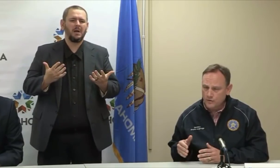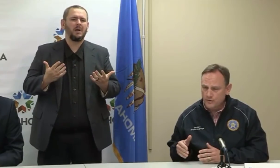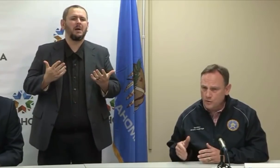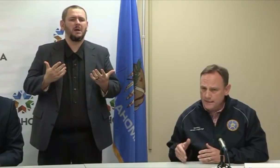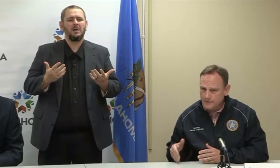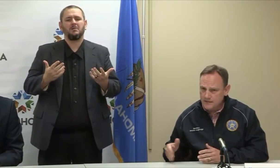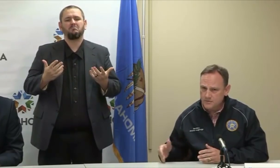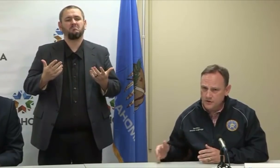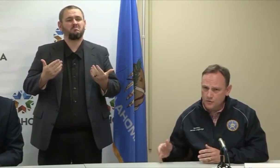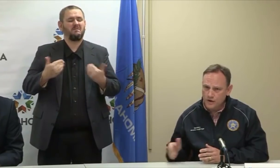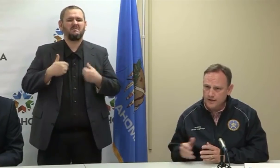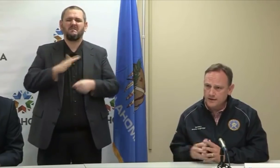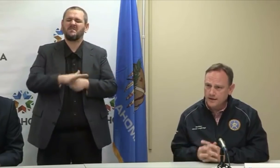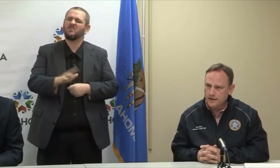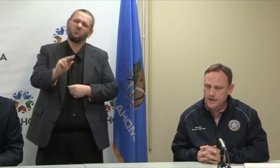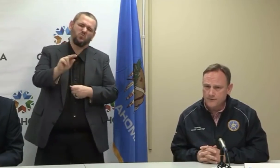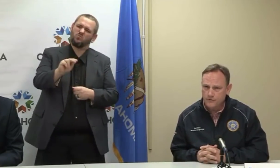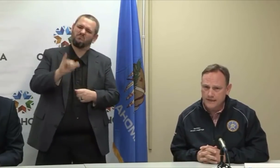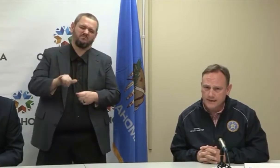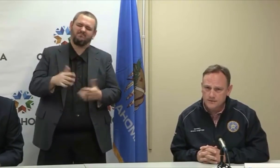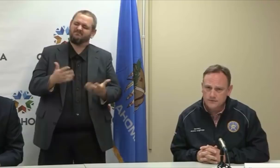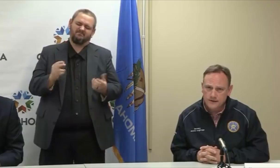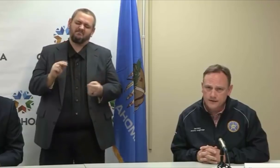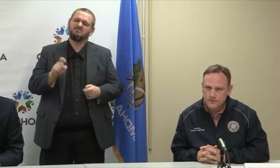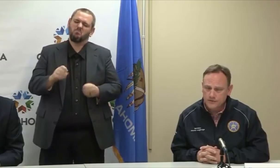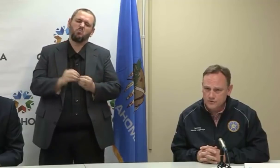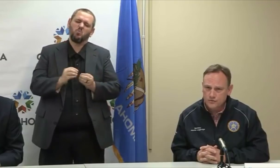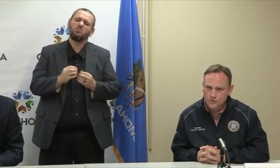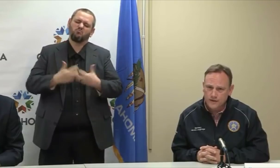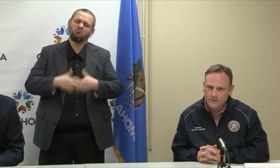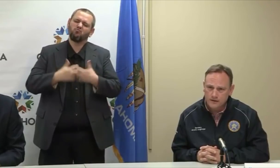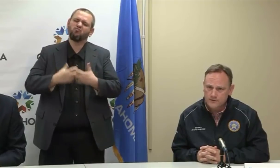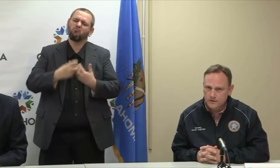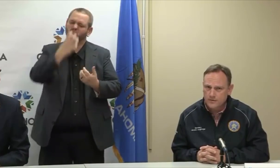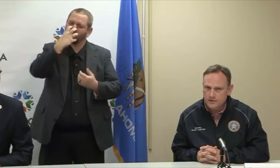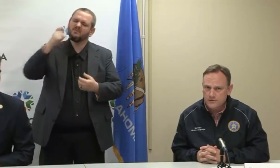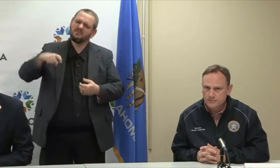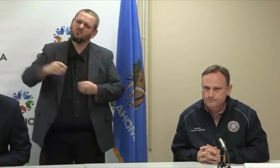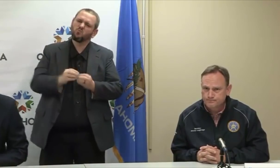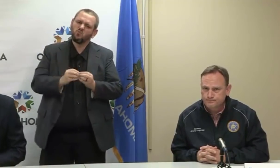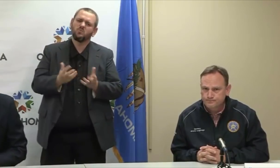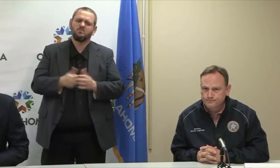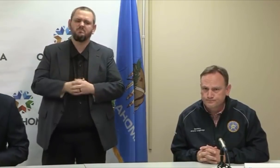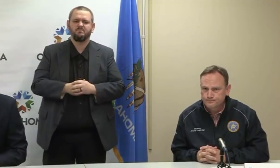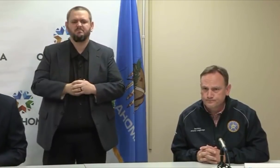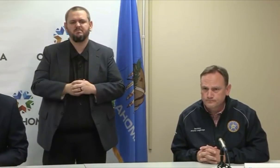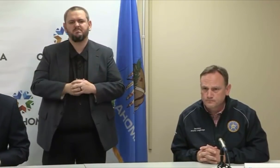neither have we been waiting. That's been underway now for days, that effort to make sure that we have ventilation capacity.